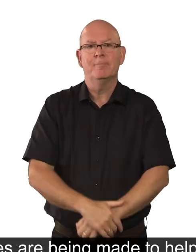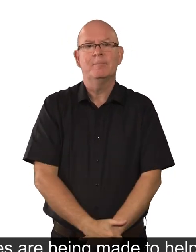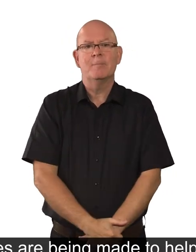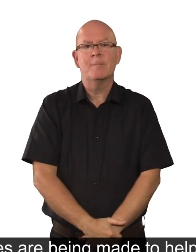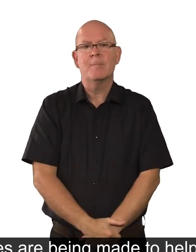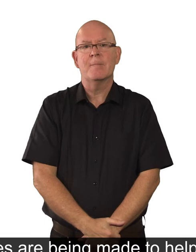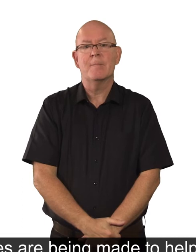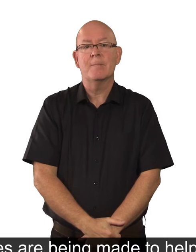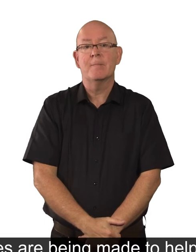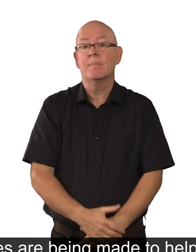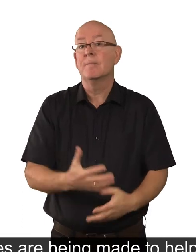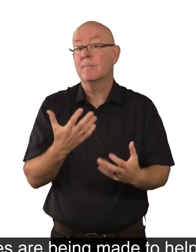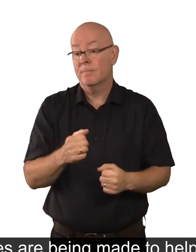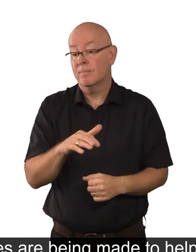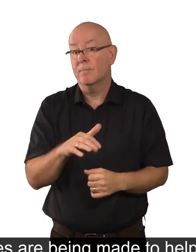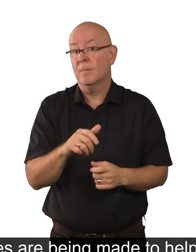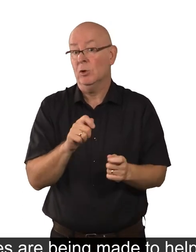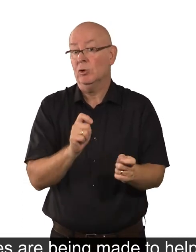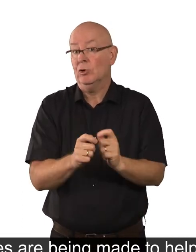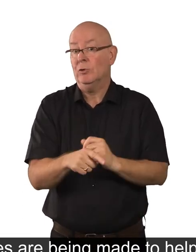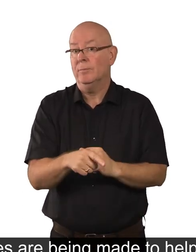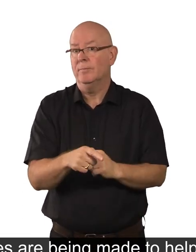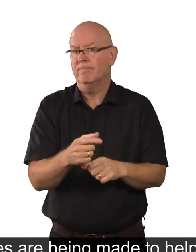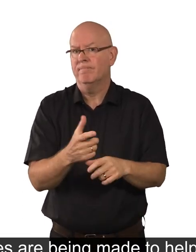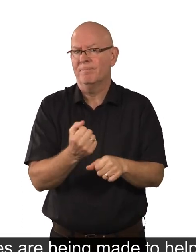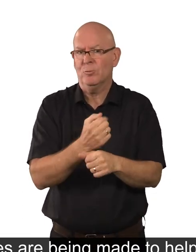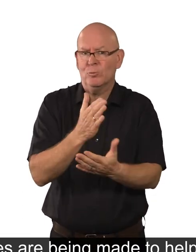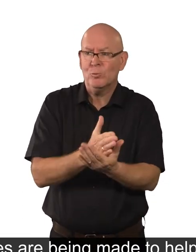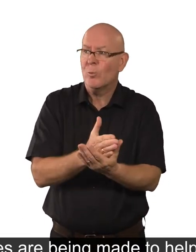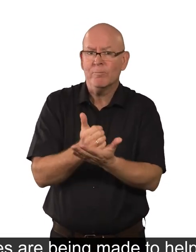Changes are being made to help people to understand what they must do.